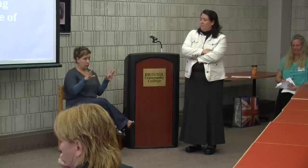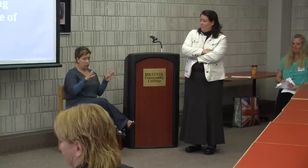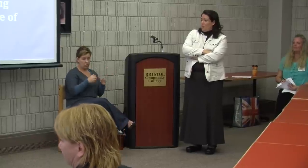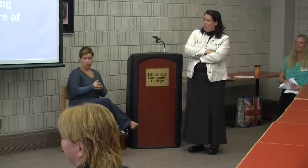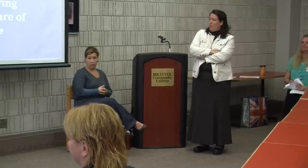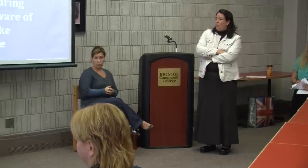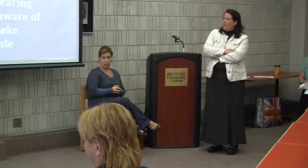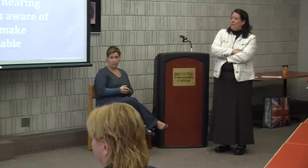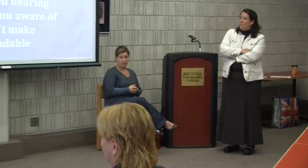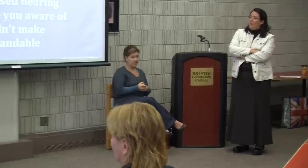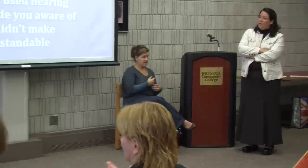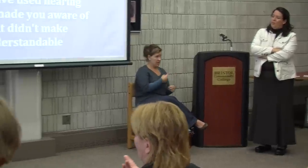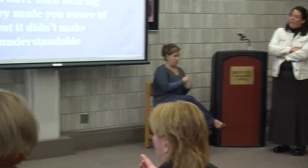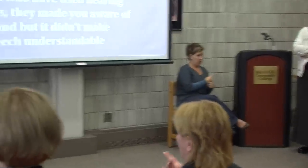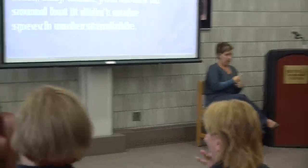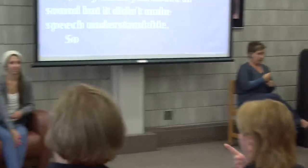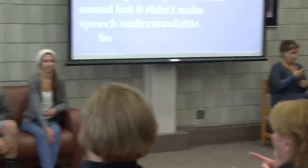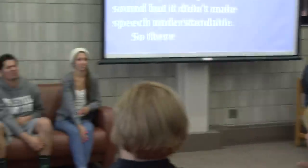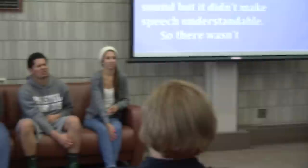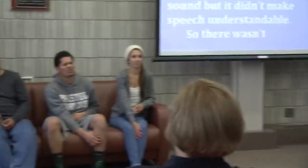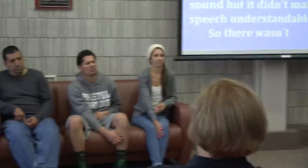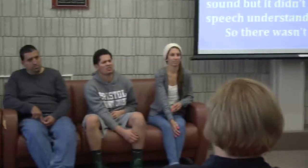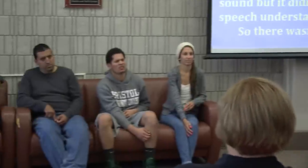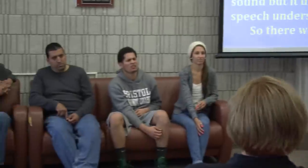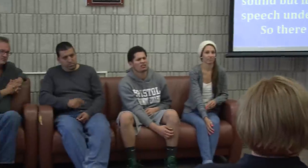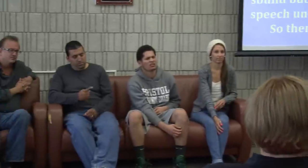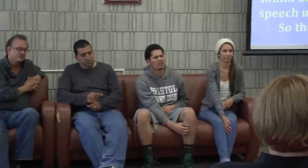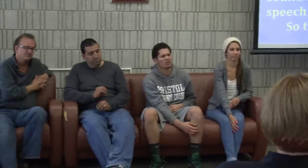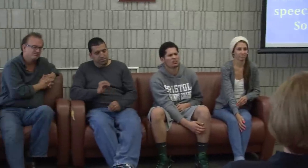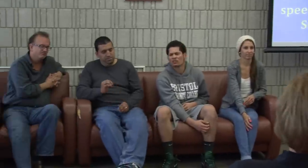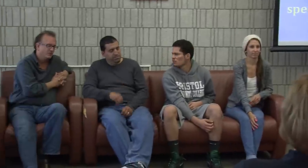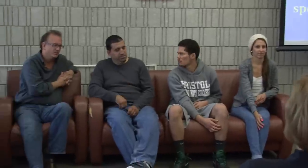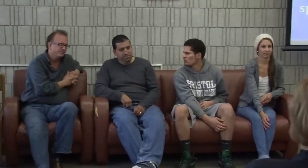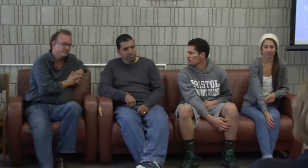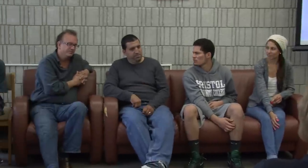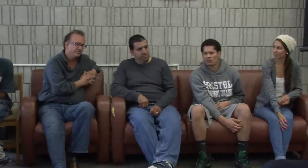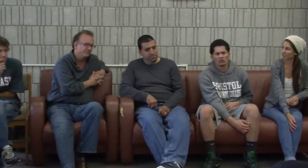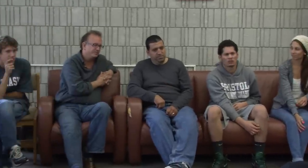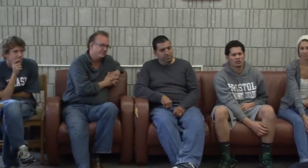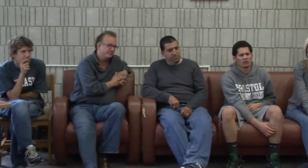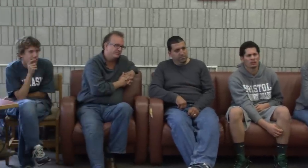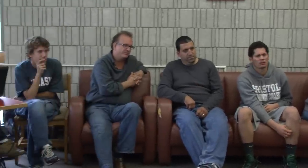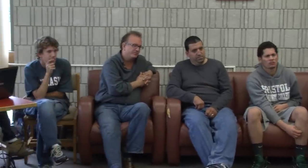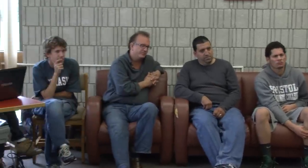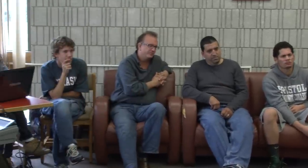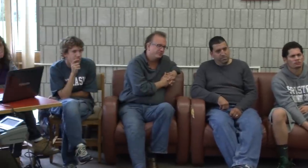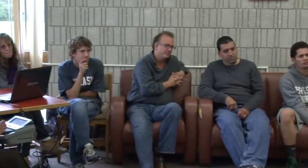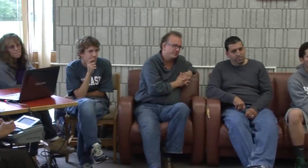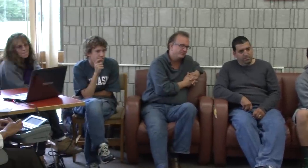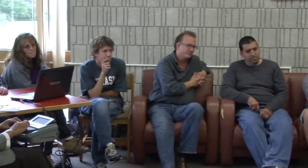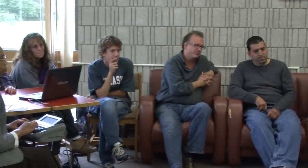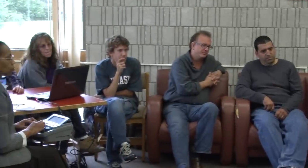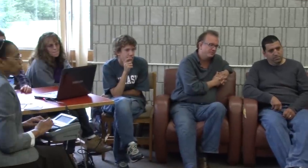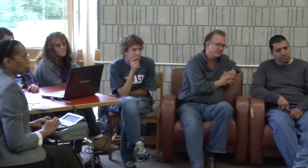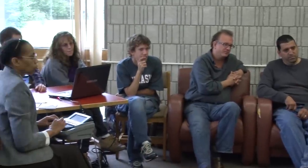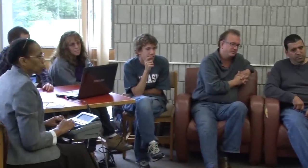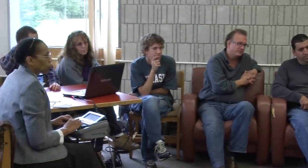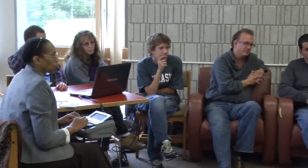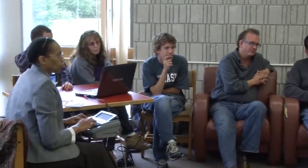That's right. So there wasn't a benefit there. That's right. And the reason I'm reiterating that is because often hearing people think of